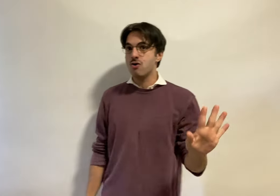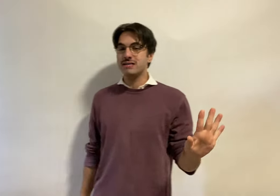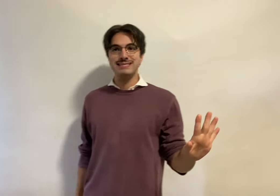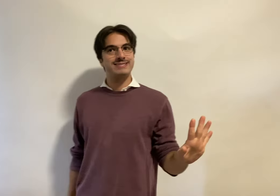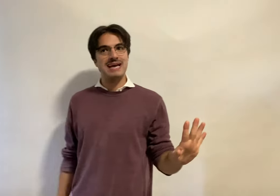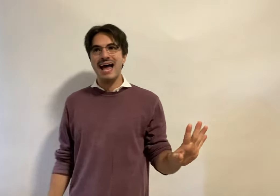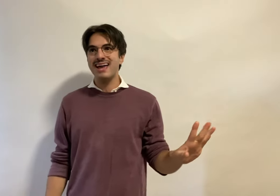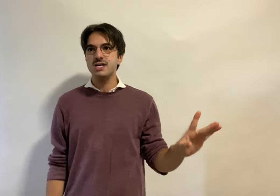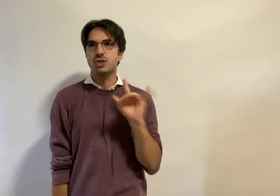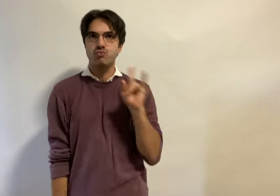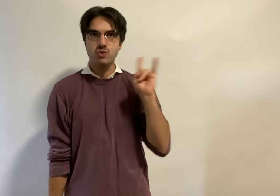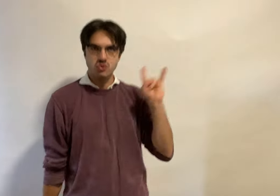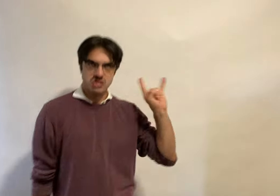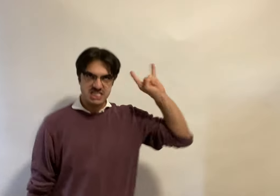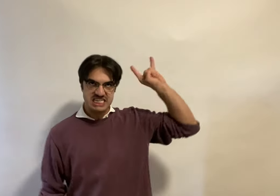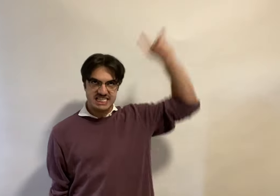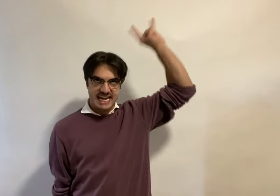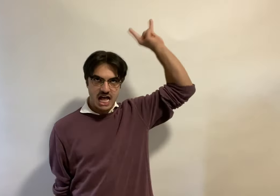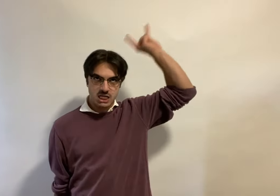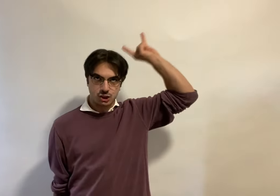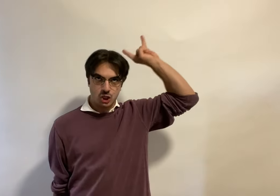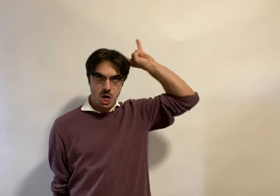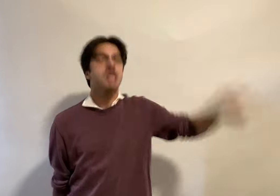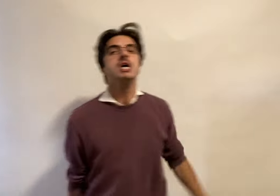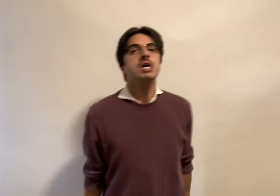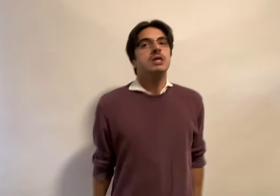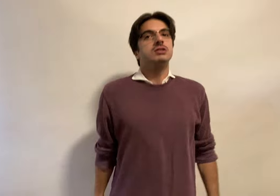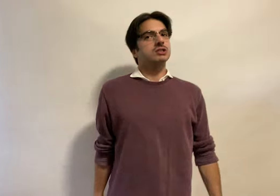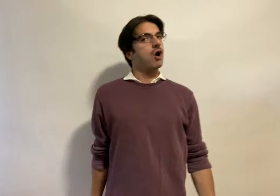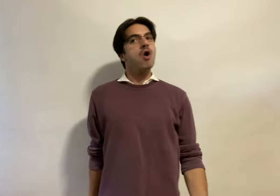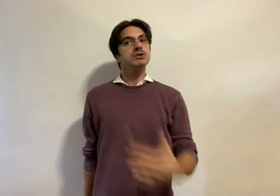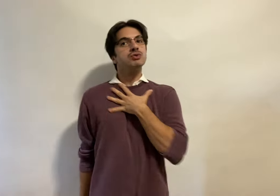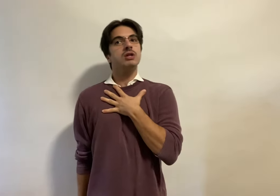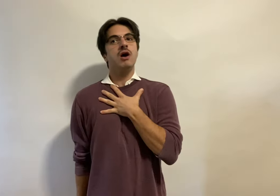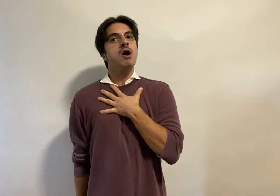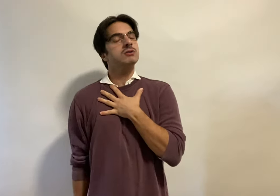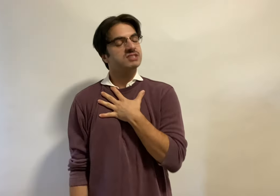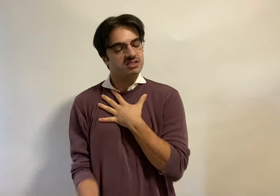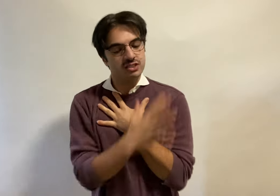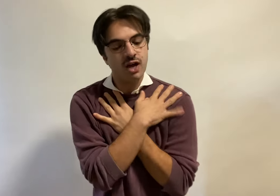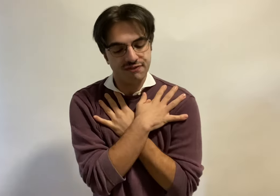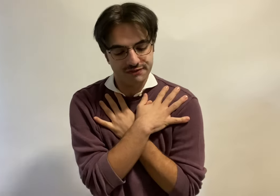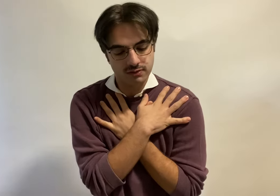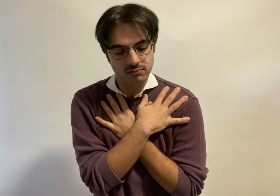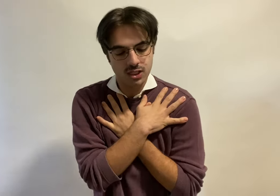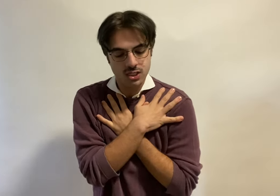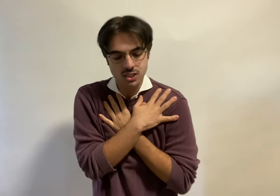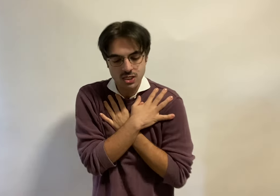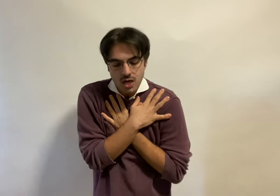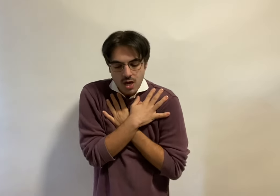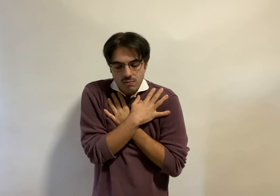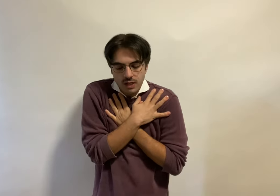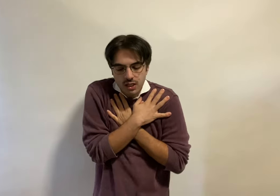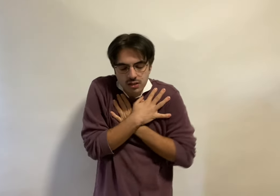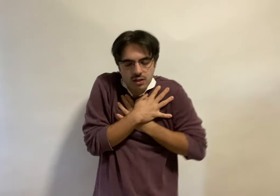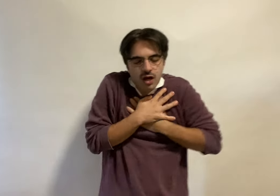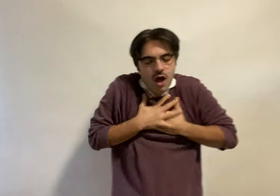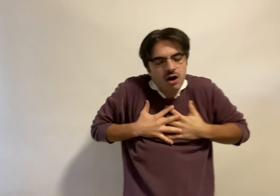desire to rule the galaxy Just to hold you close is enough for me Making love